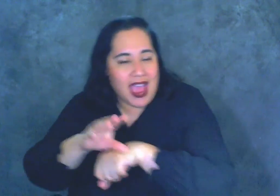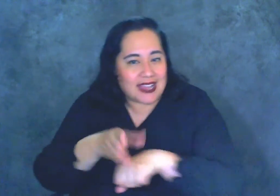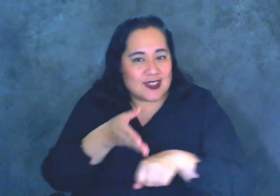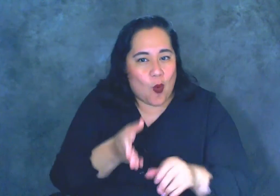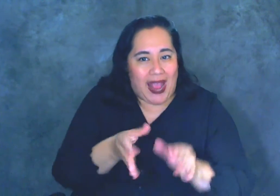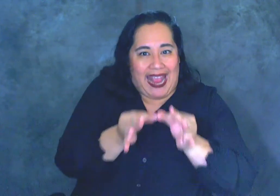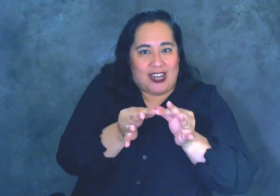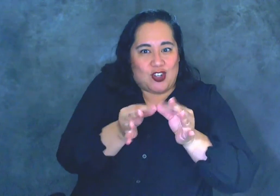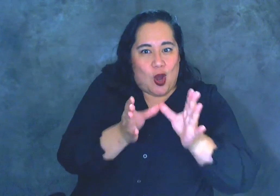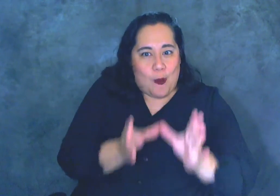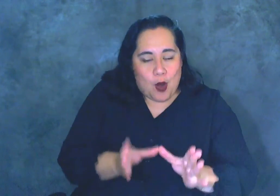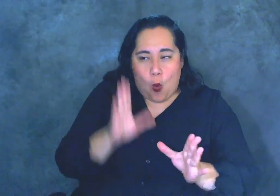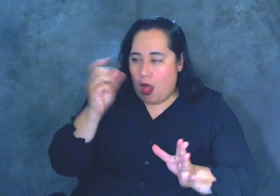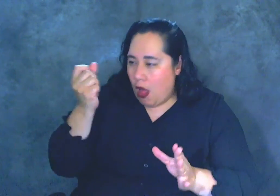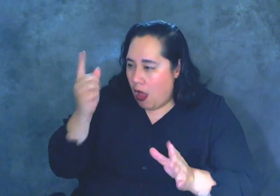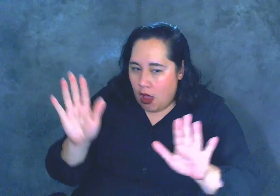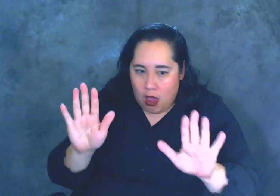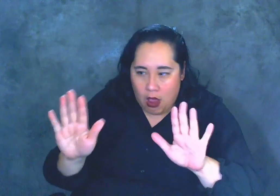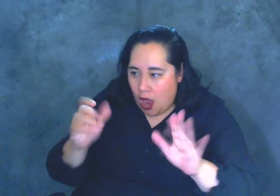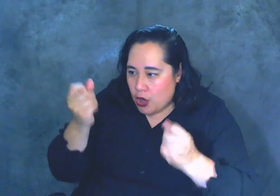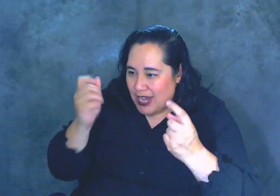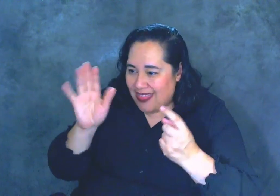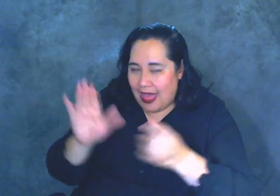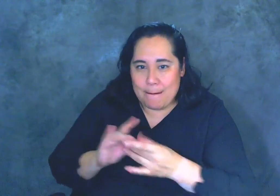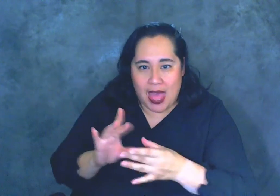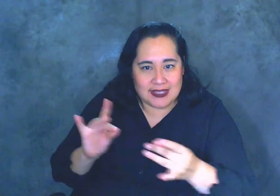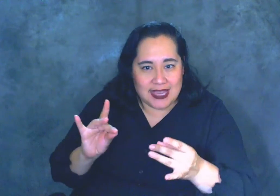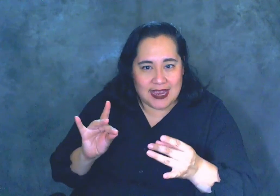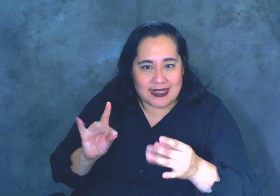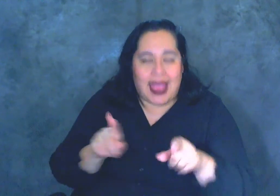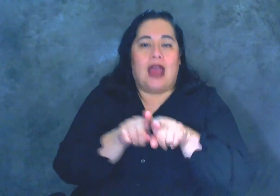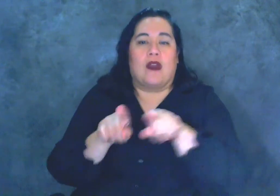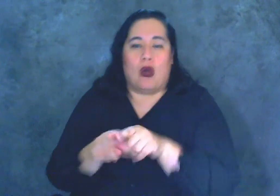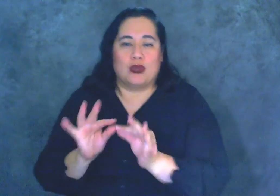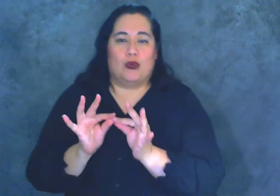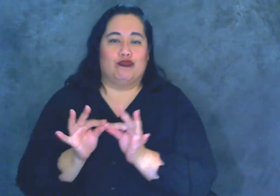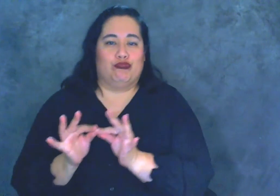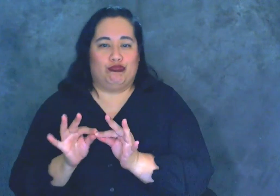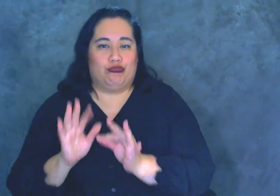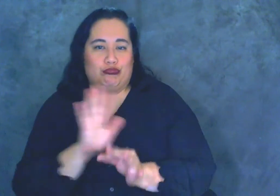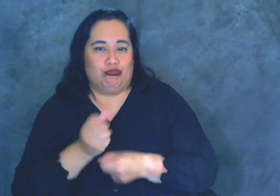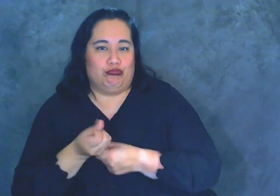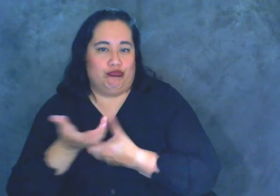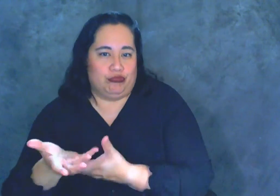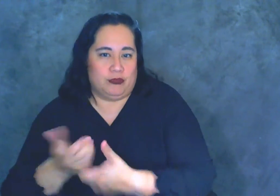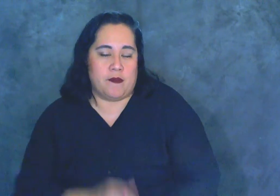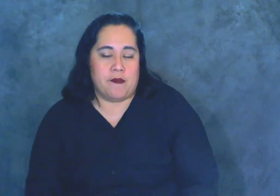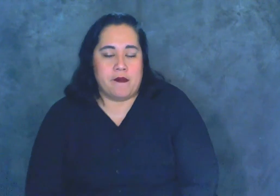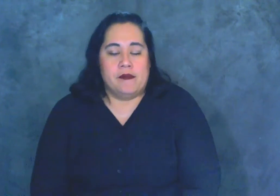will understand that message and also render the interpretation. Status